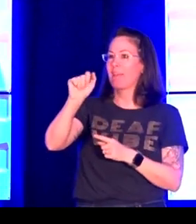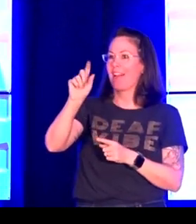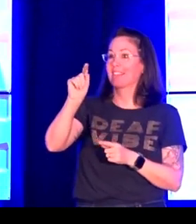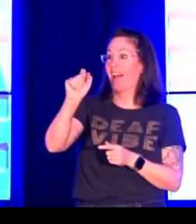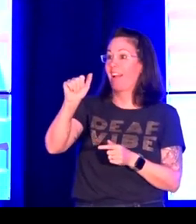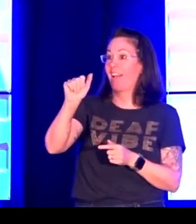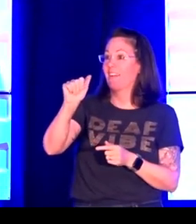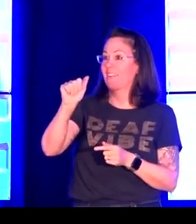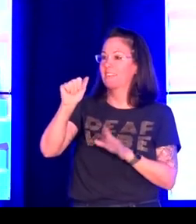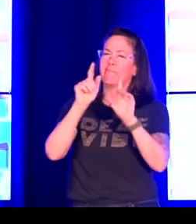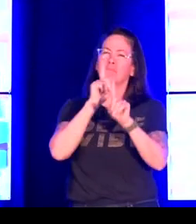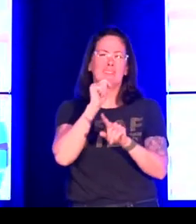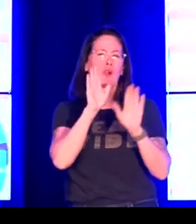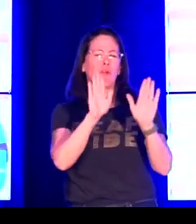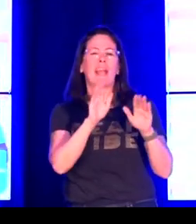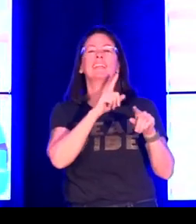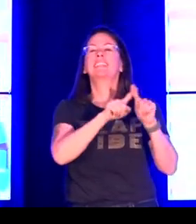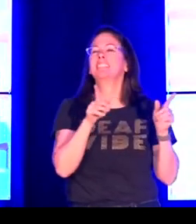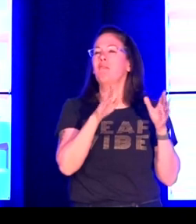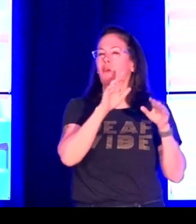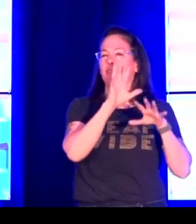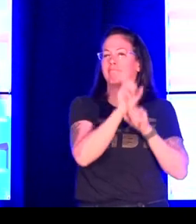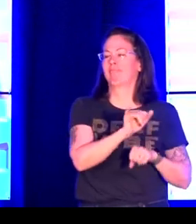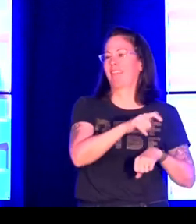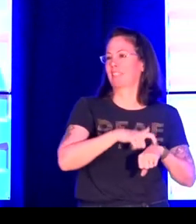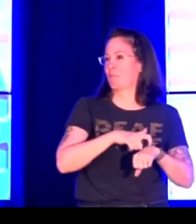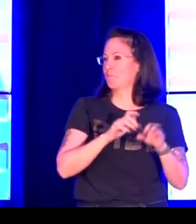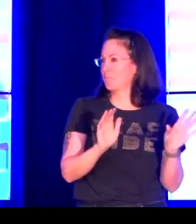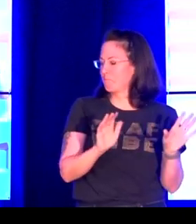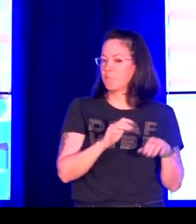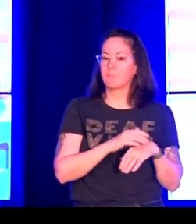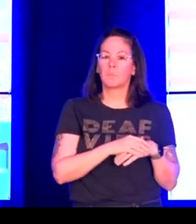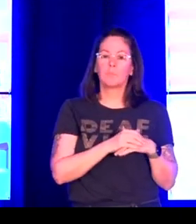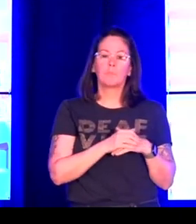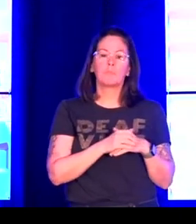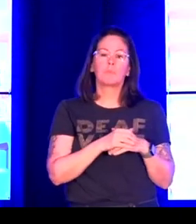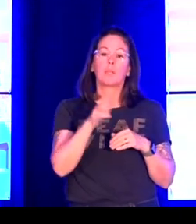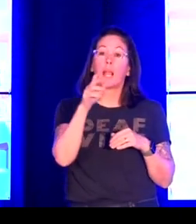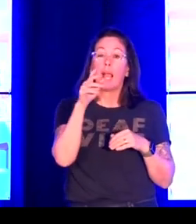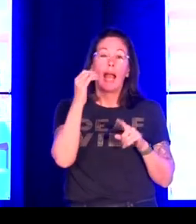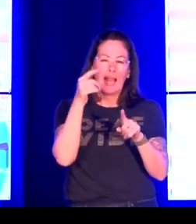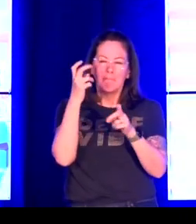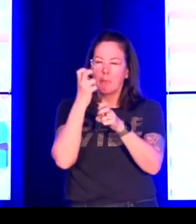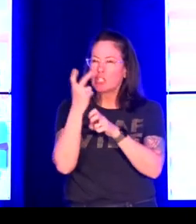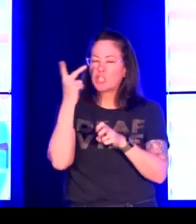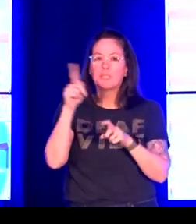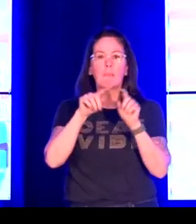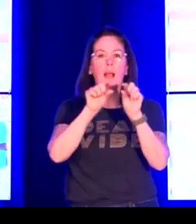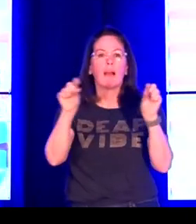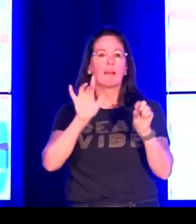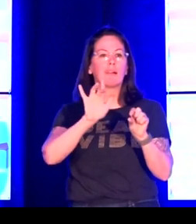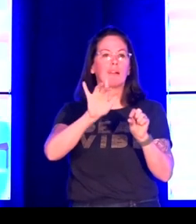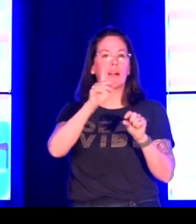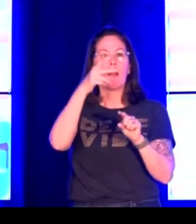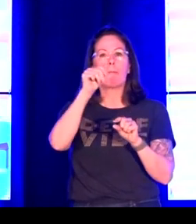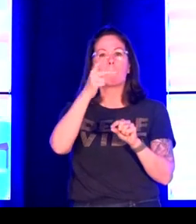And that was able to get most of them. But some of the earlier articles, because the metadata wasn't available, I had a harder time searching.